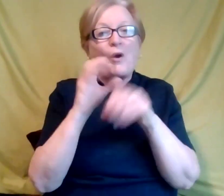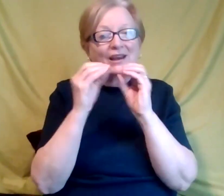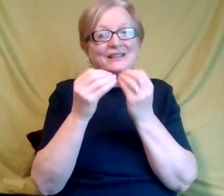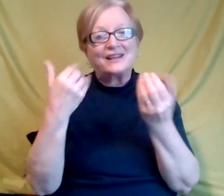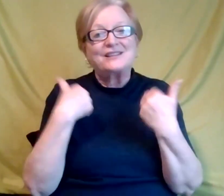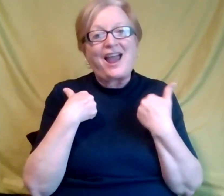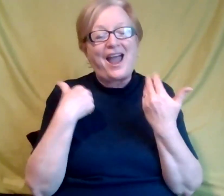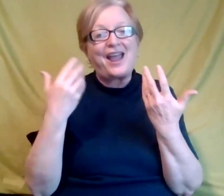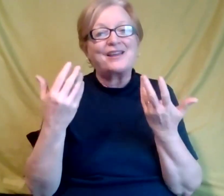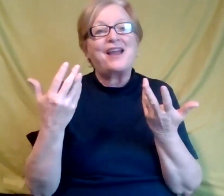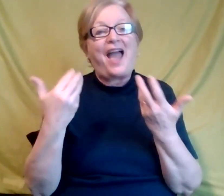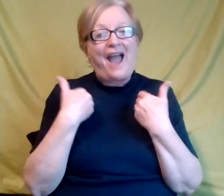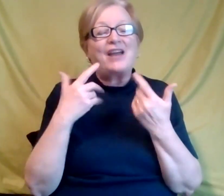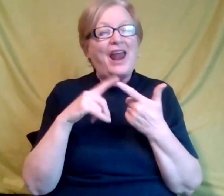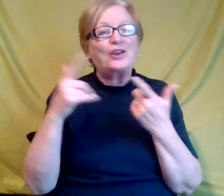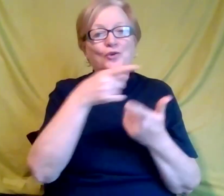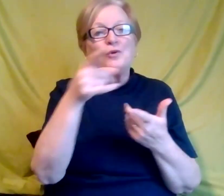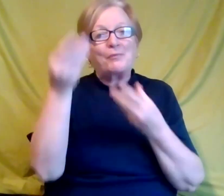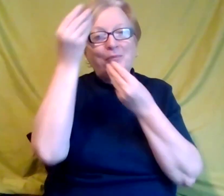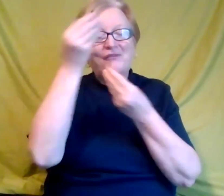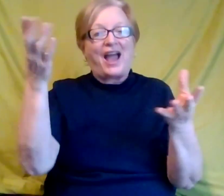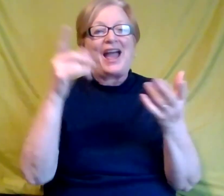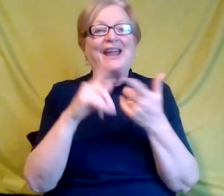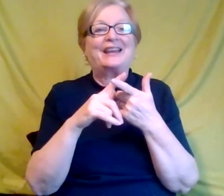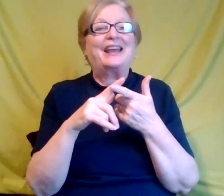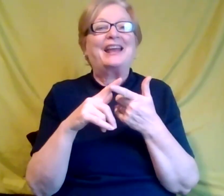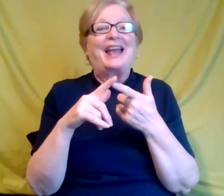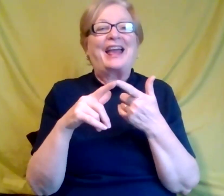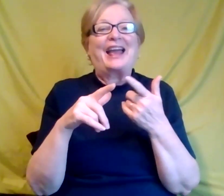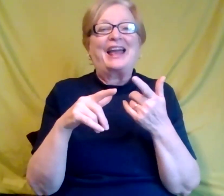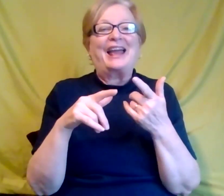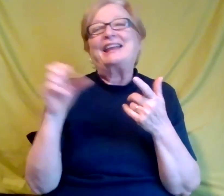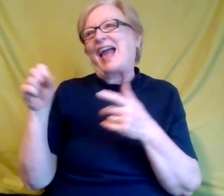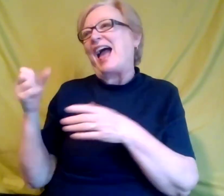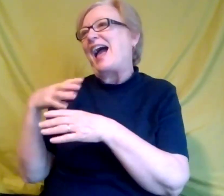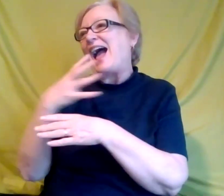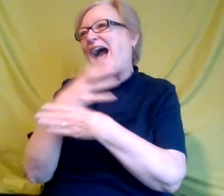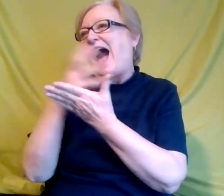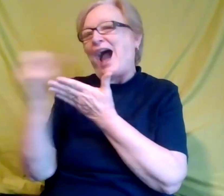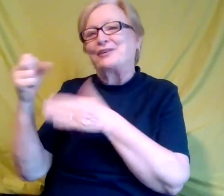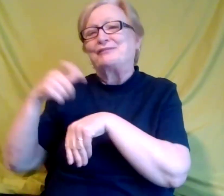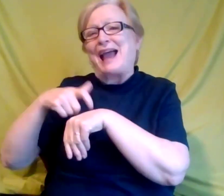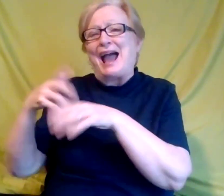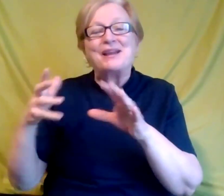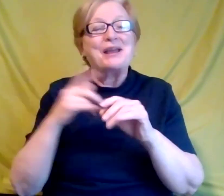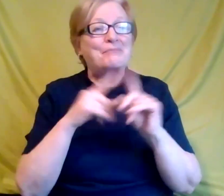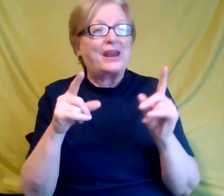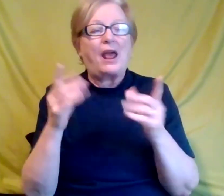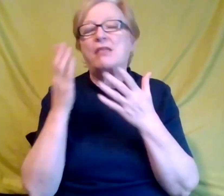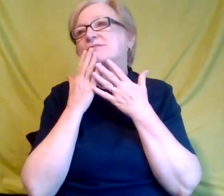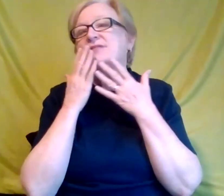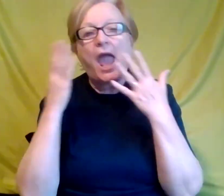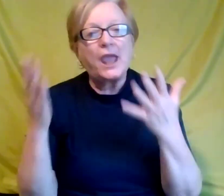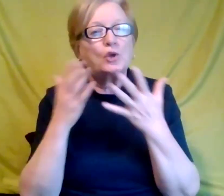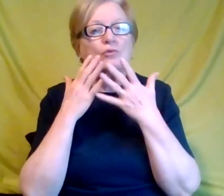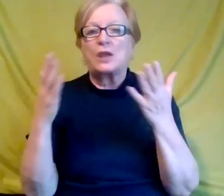provide that information and I know we must be out of time. have a side. Yes. Yes. But, but thank you. thank you very